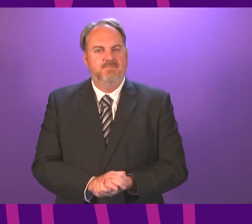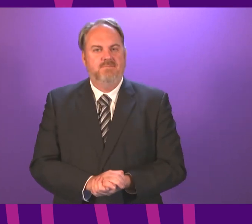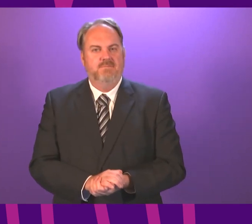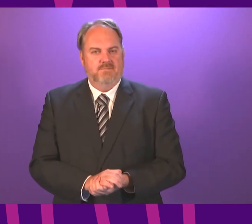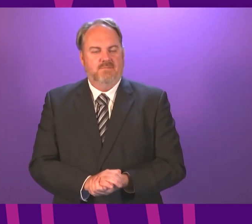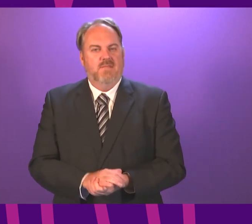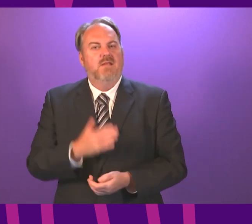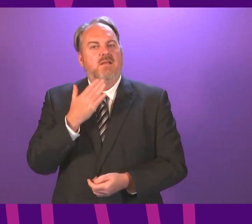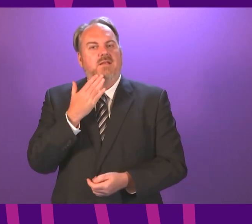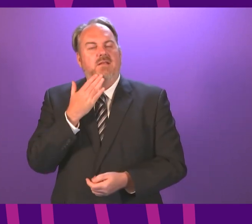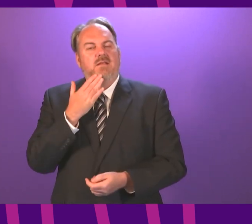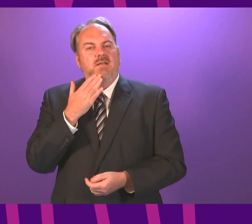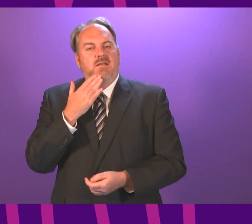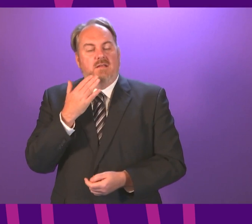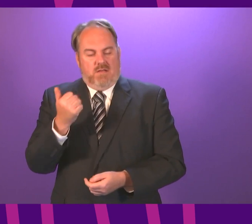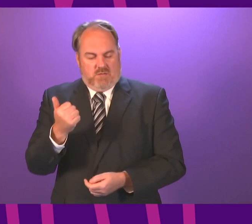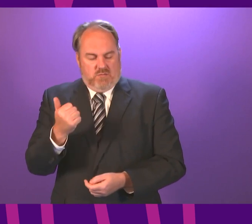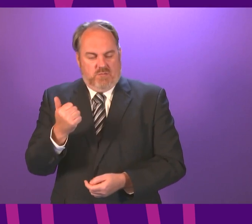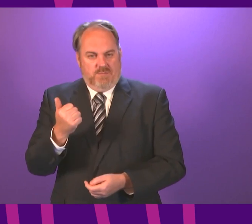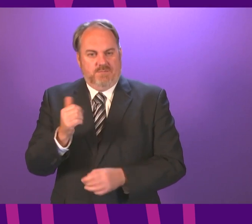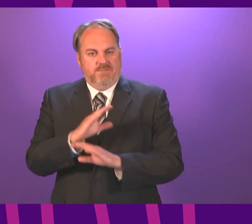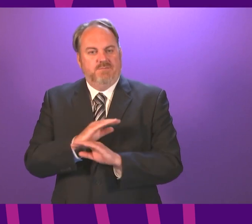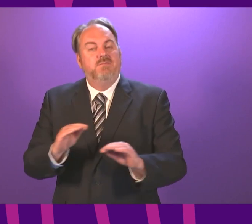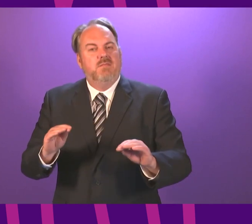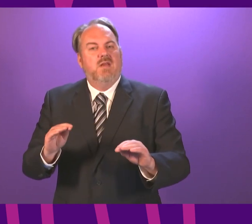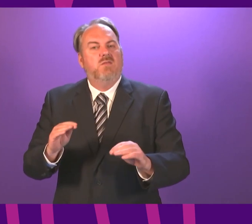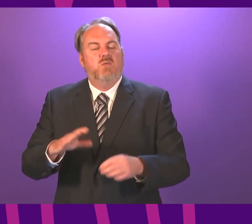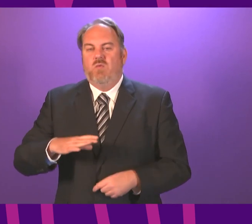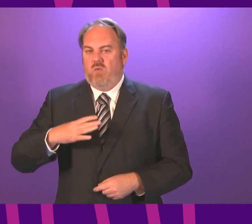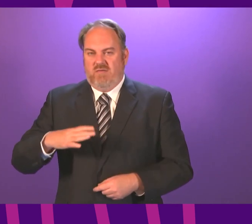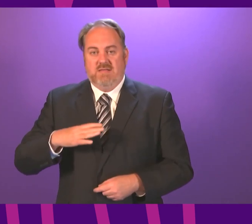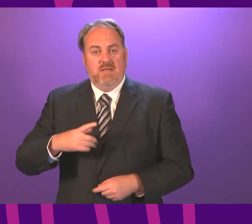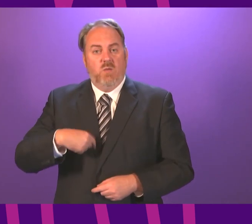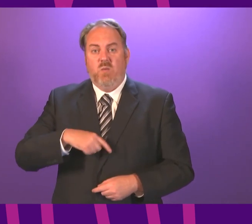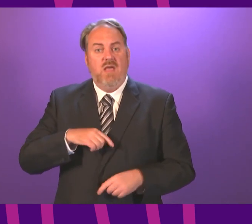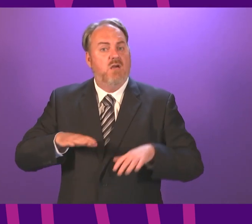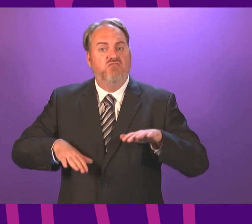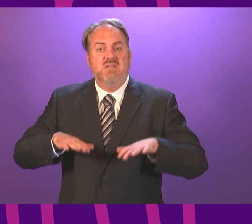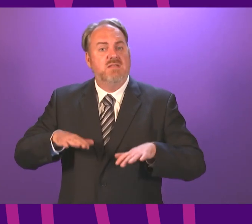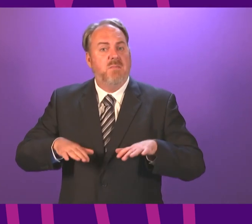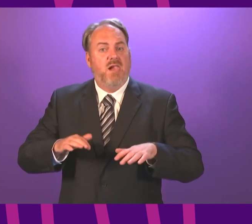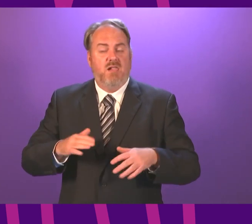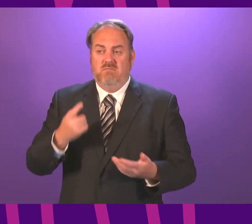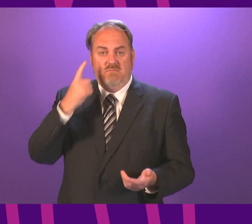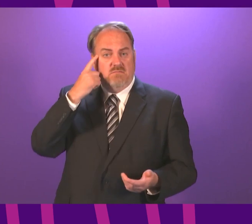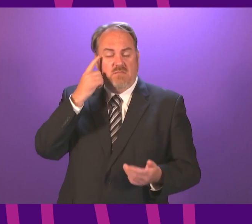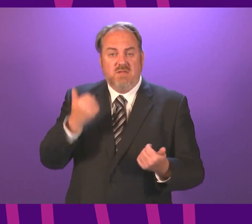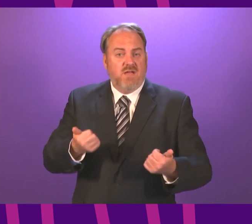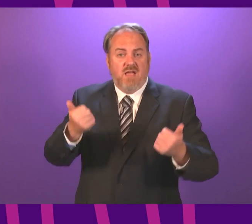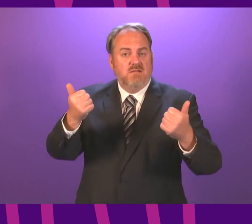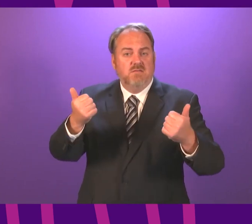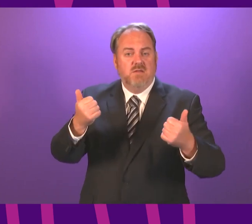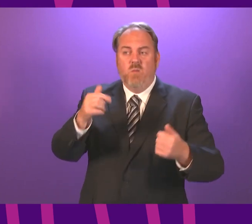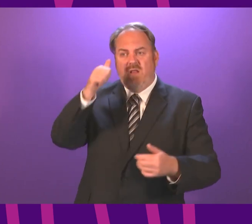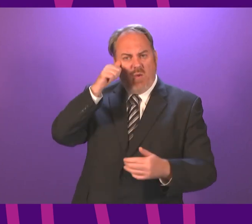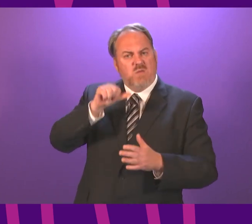Thank you, Presiding Officer. As I have said to the members previously, we have tried to be reasonable in putting this forward. We still live in extremely difficult